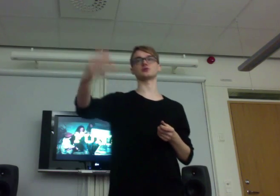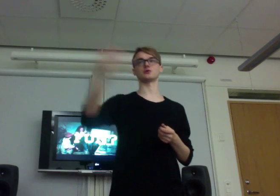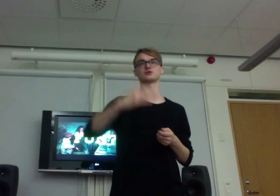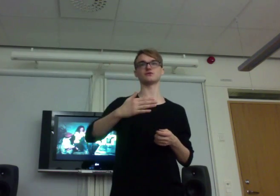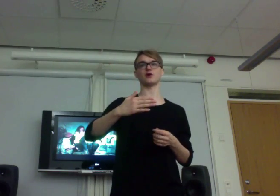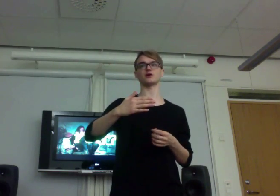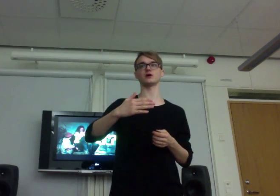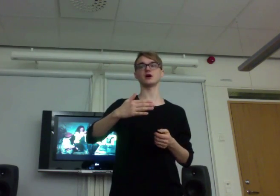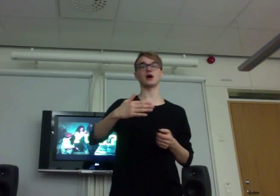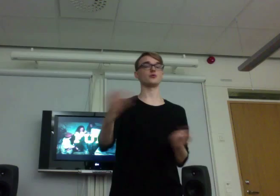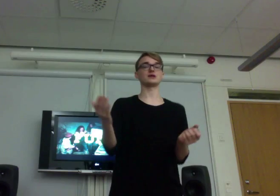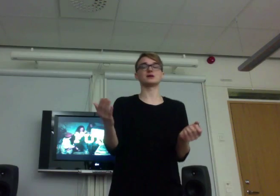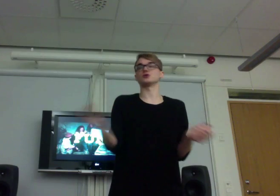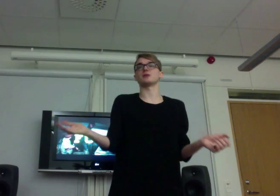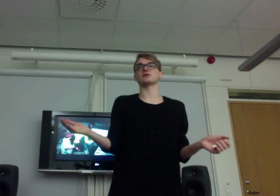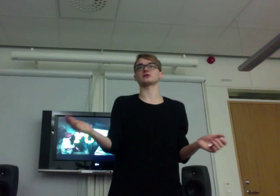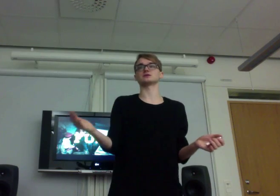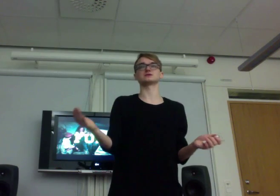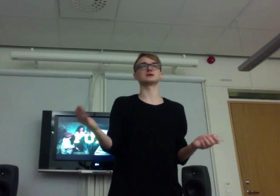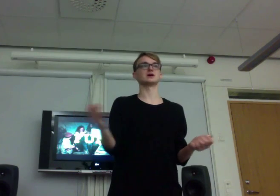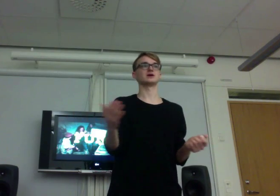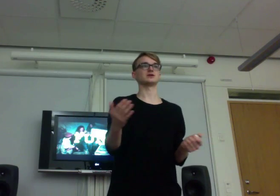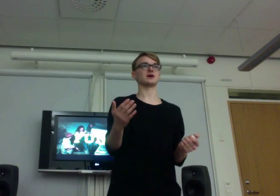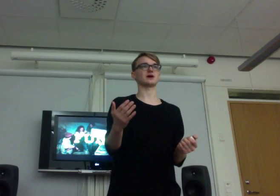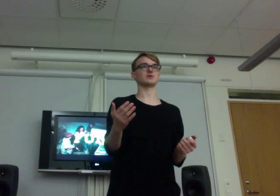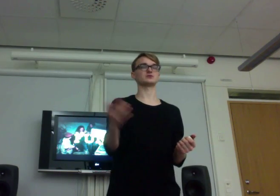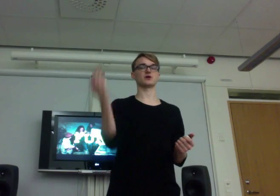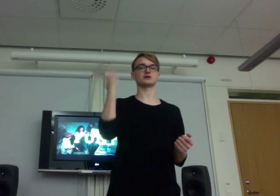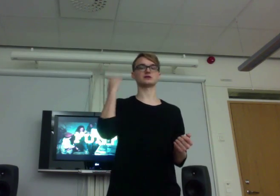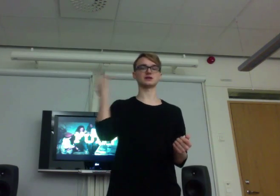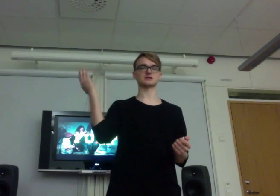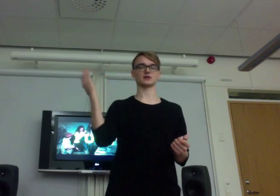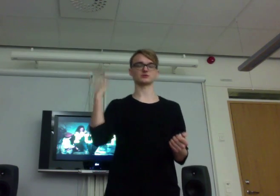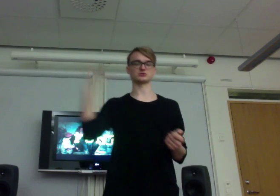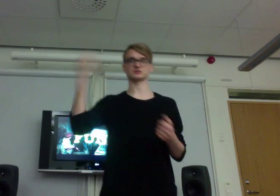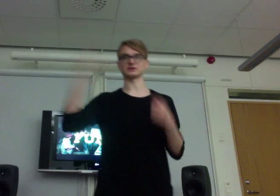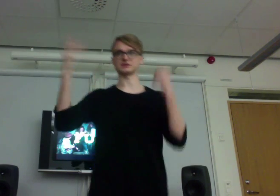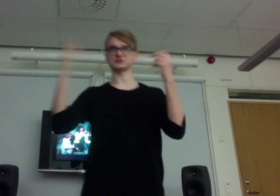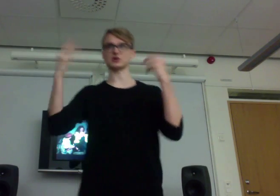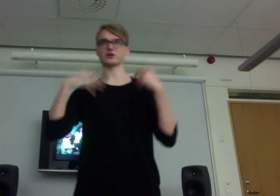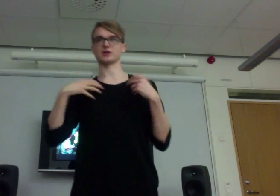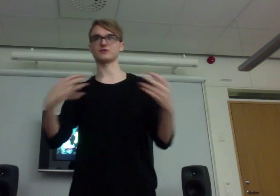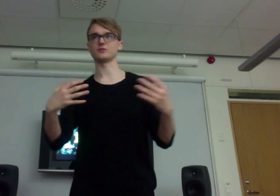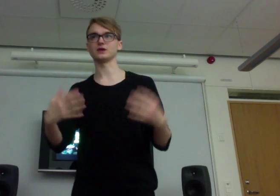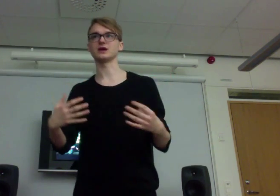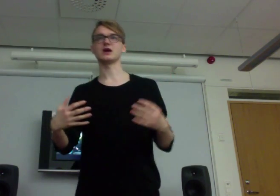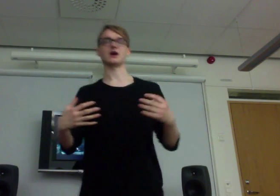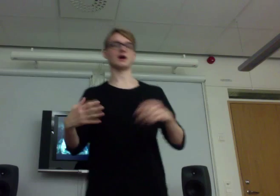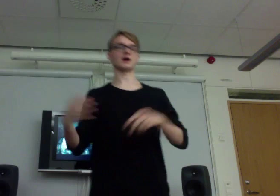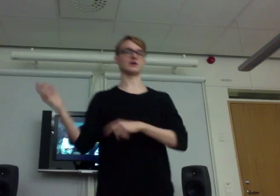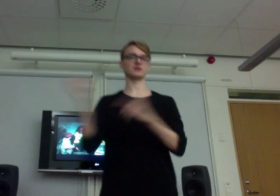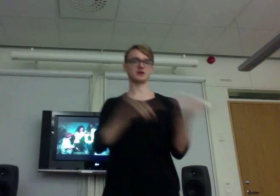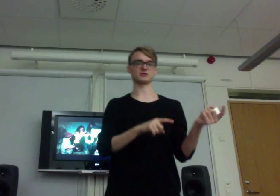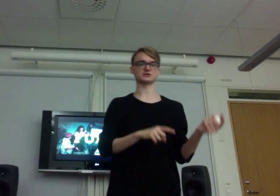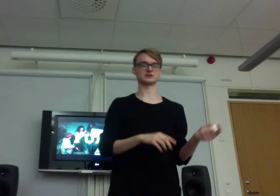going too far. A really good method is, which worked in Duskland, which was this hard game for me, that I was in,